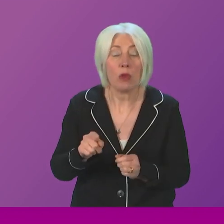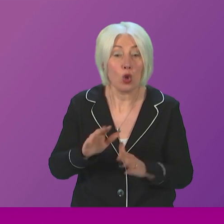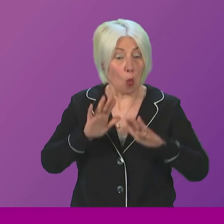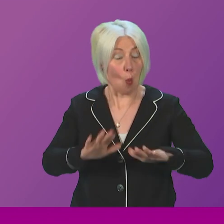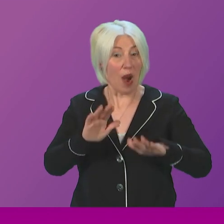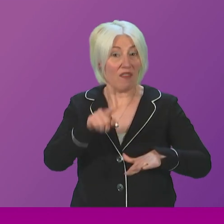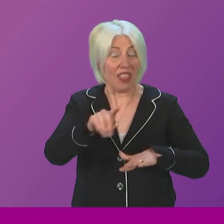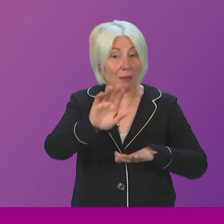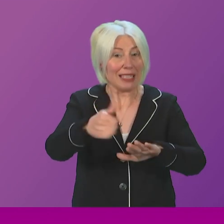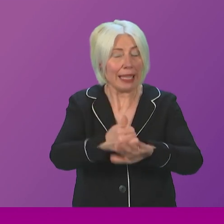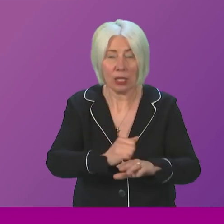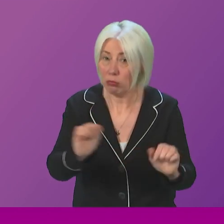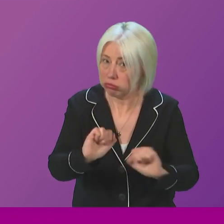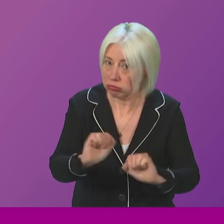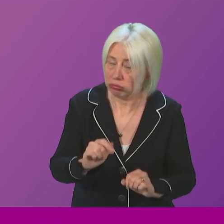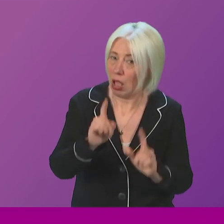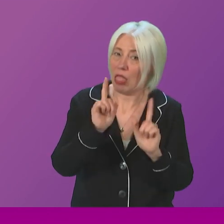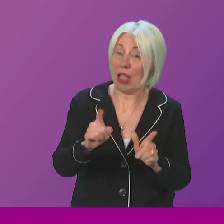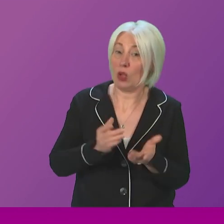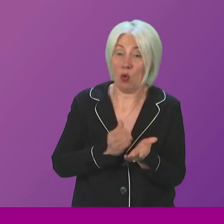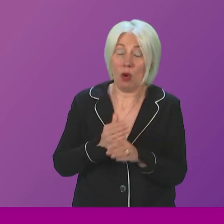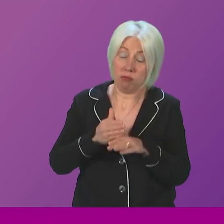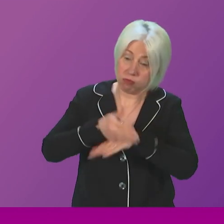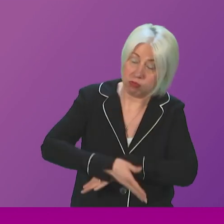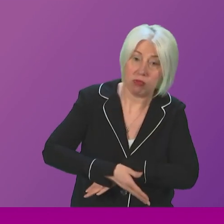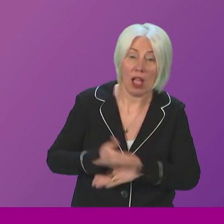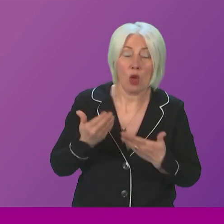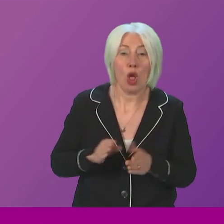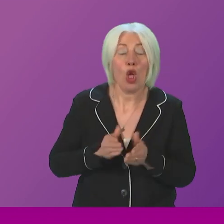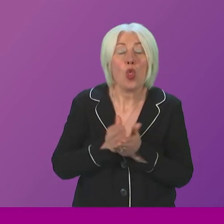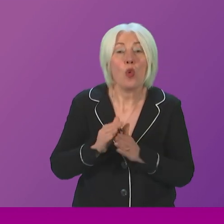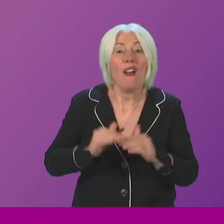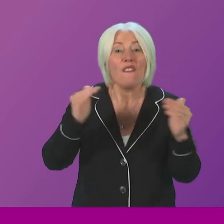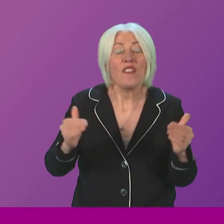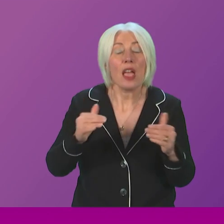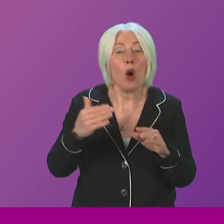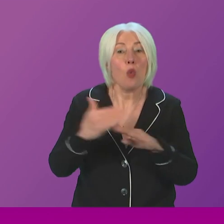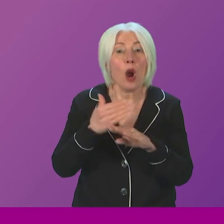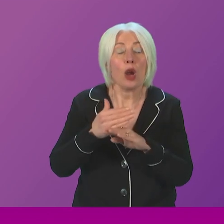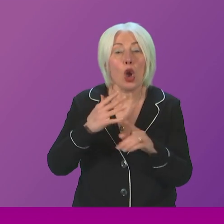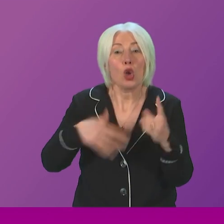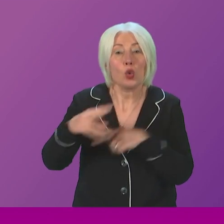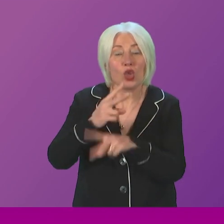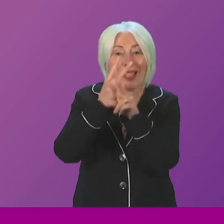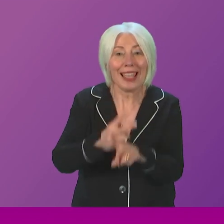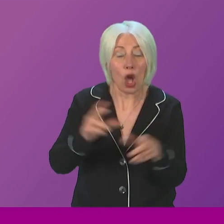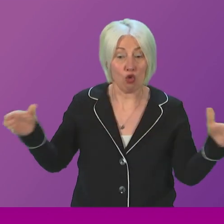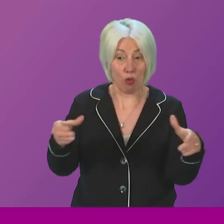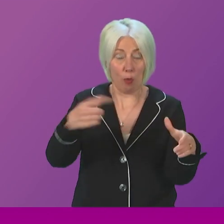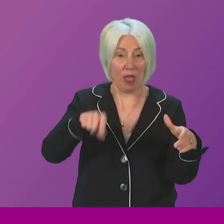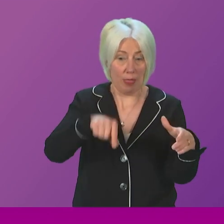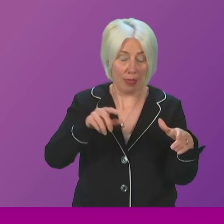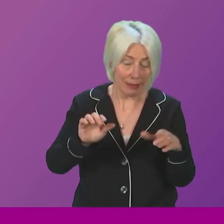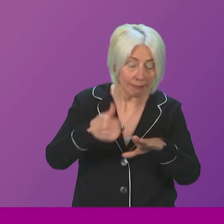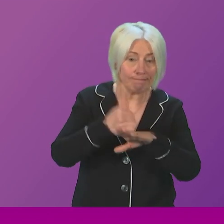be in place. There is already work that is going on through the Fair Work and Social Care Group. They have developed a set of minimum standards